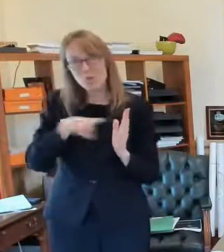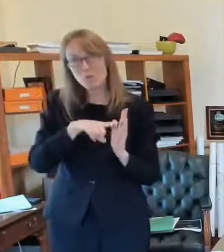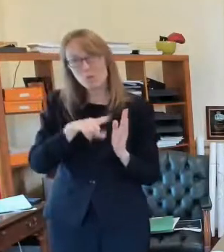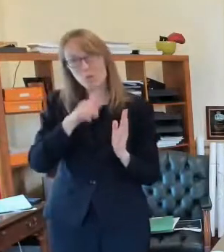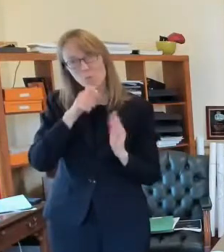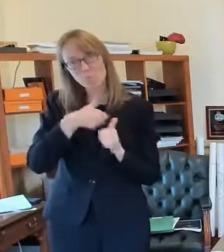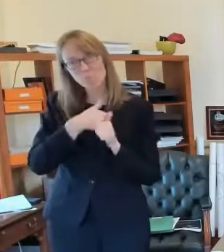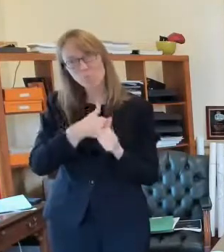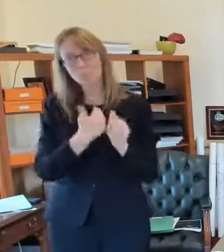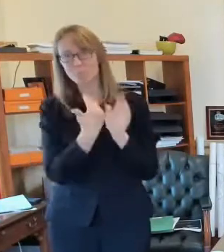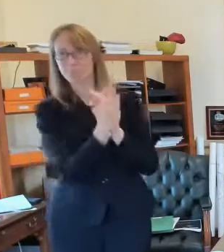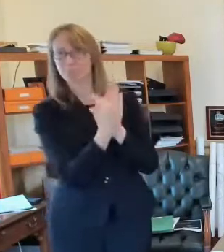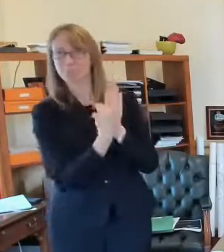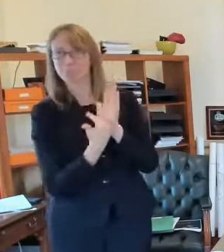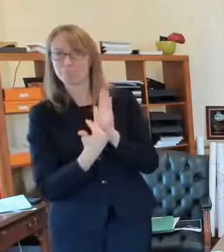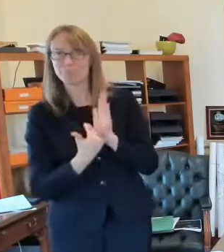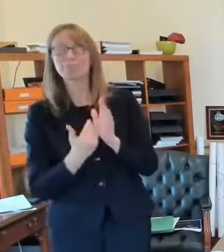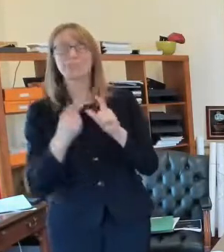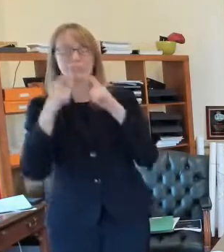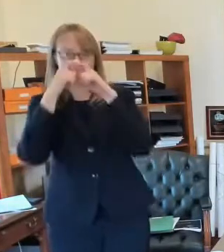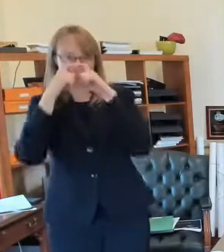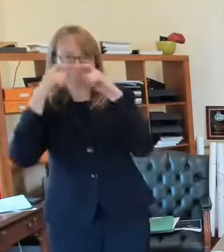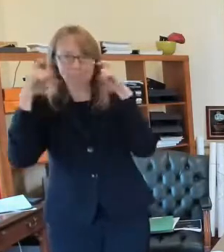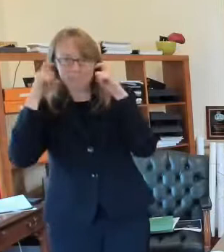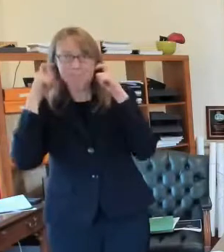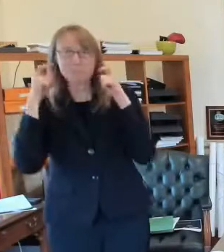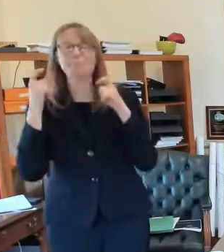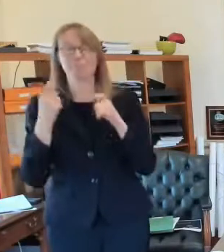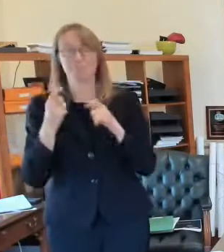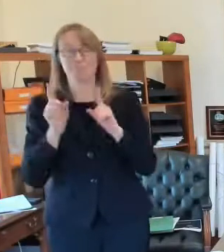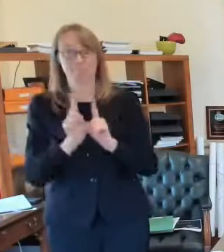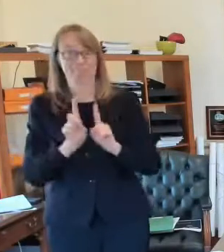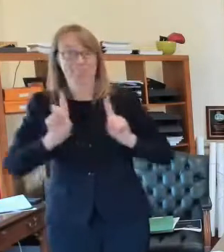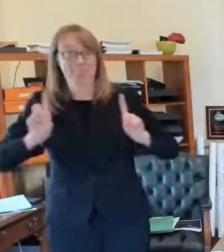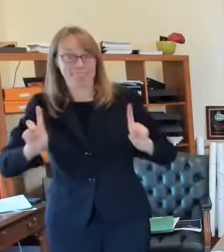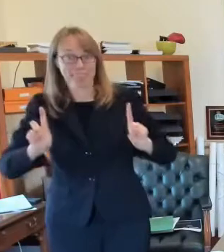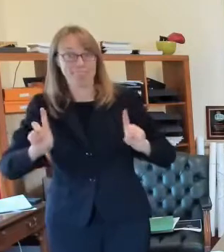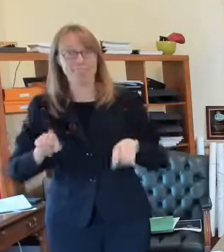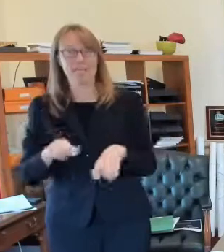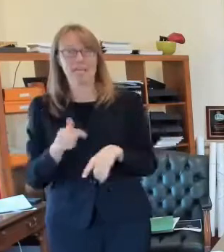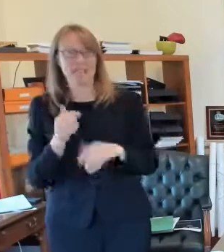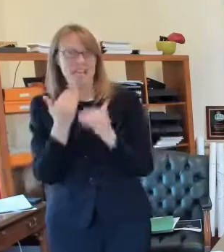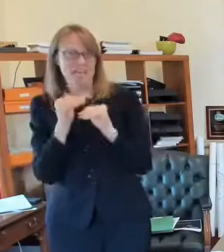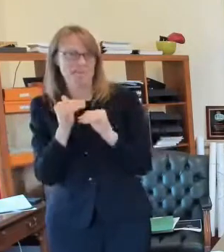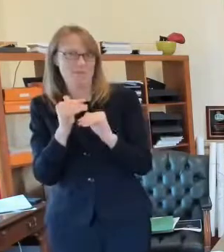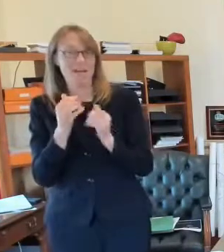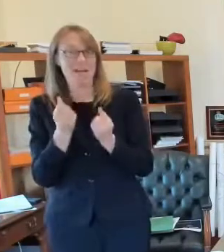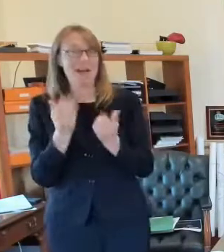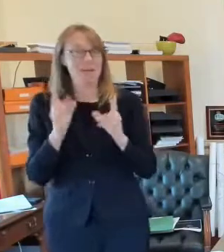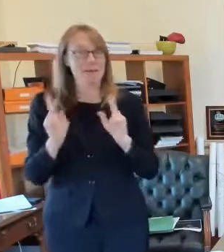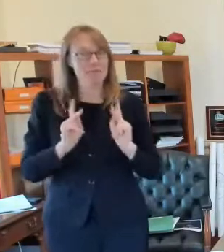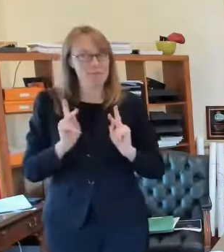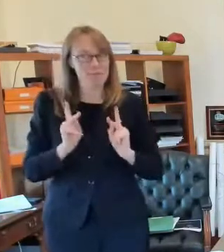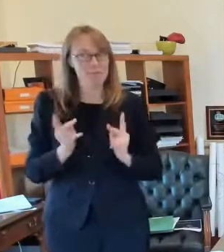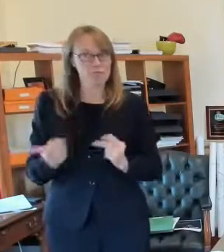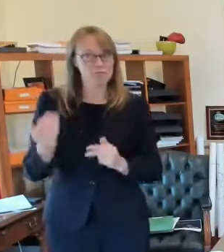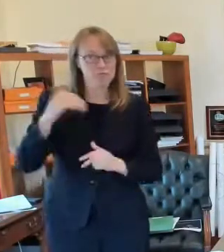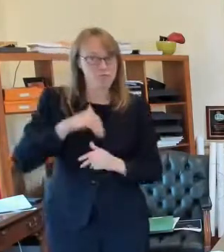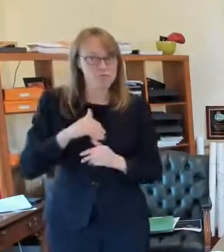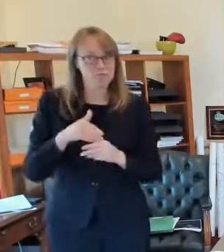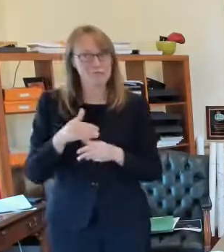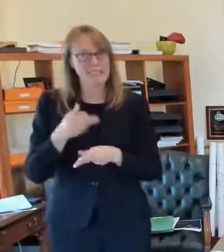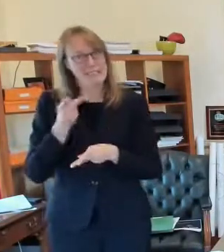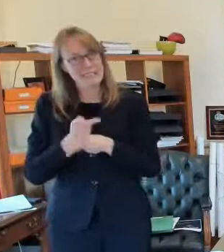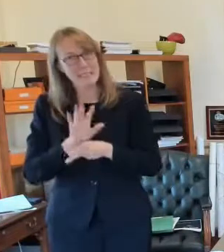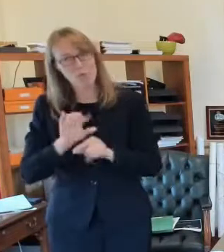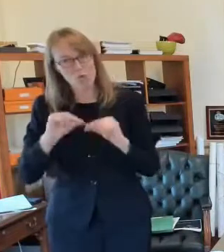not getting together with with big groups keep your groups small so we certainly